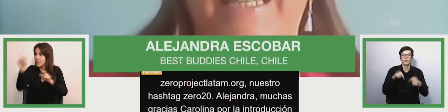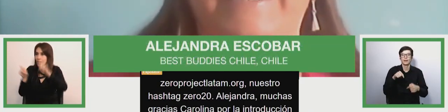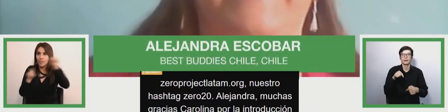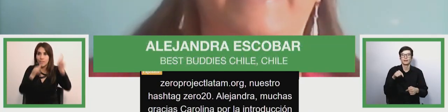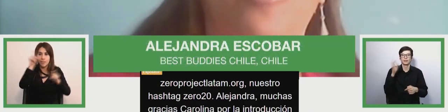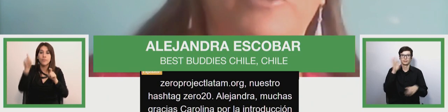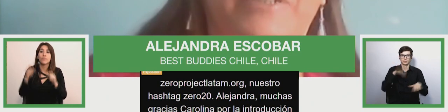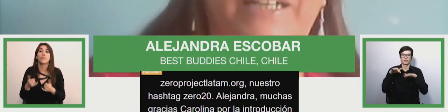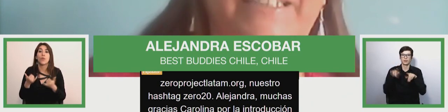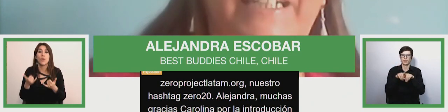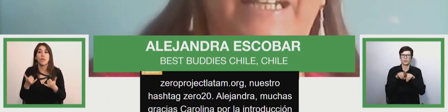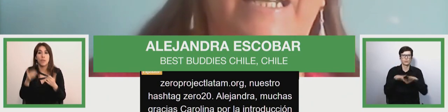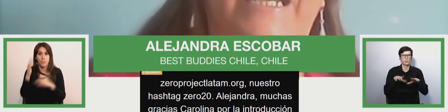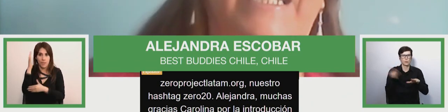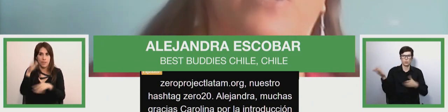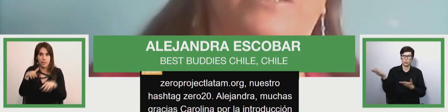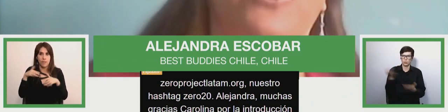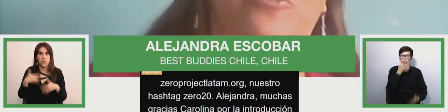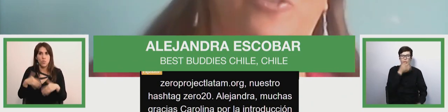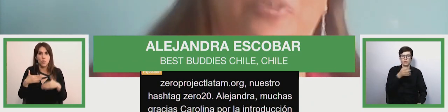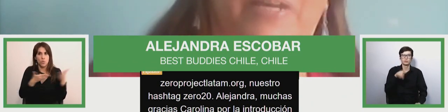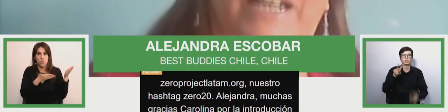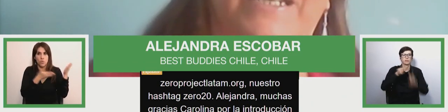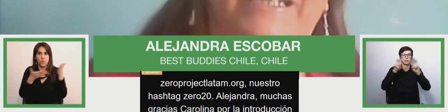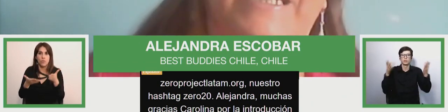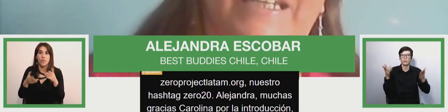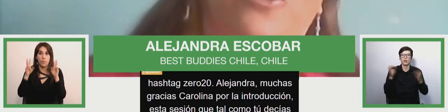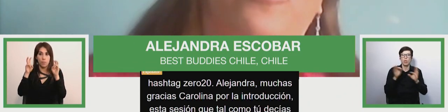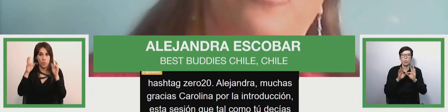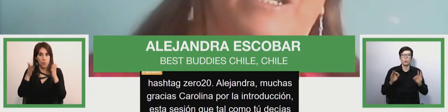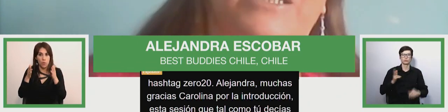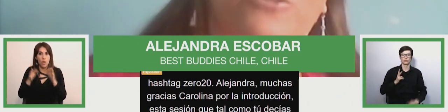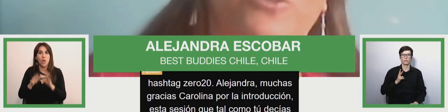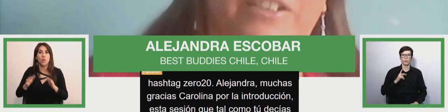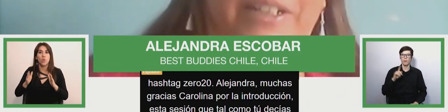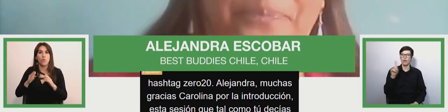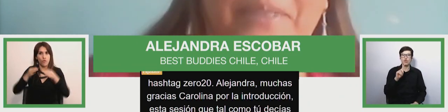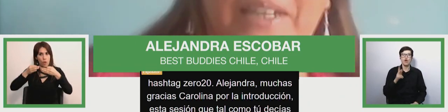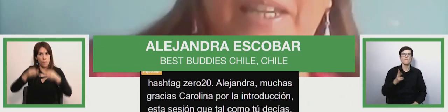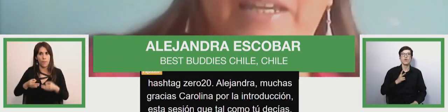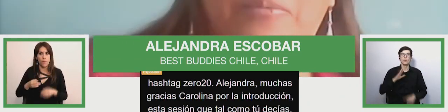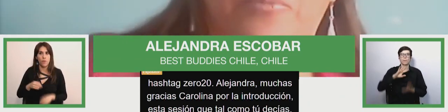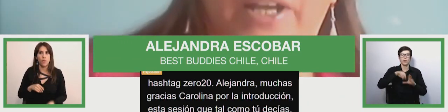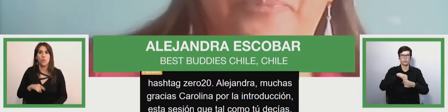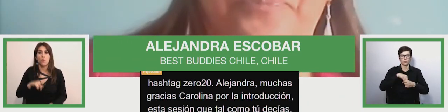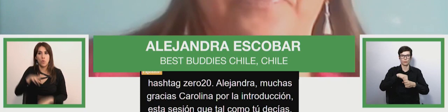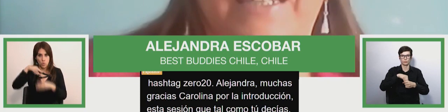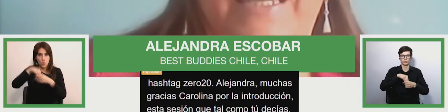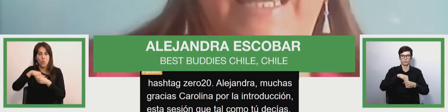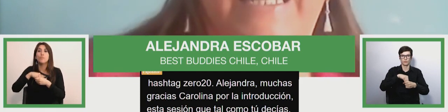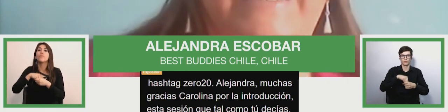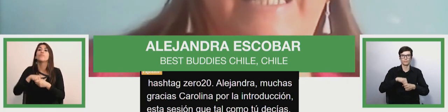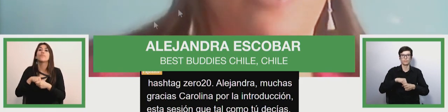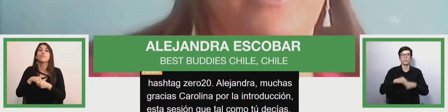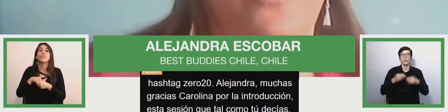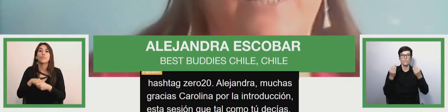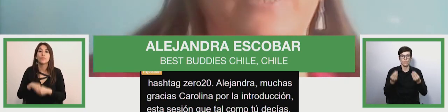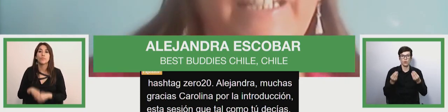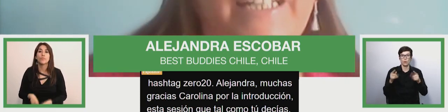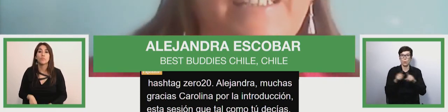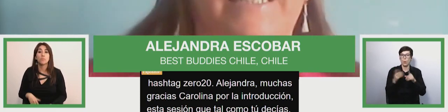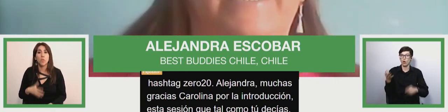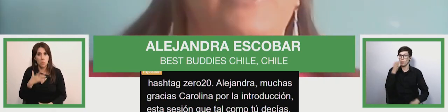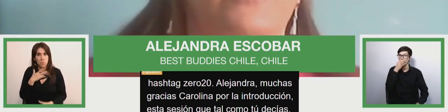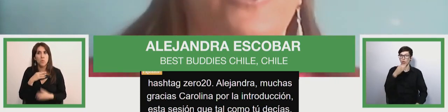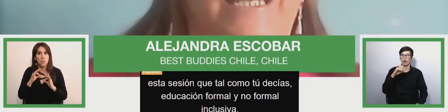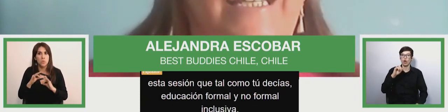said has has formal education non-formal inclusive education as Karina